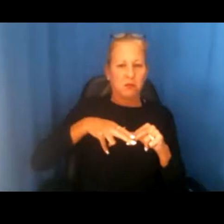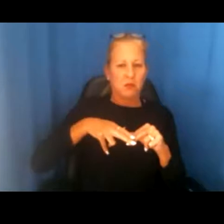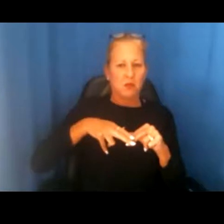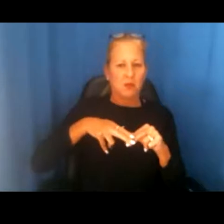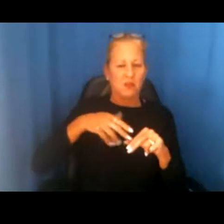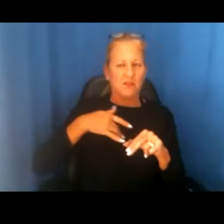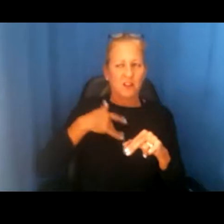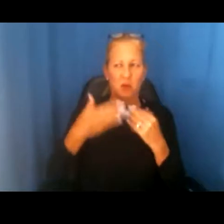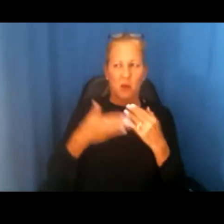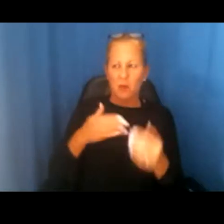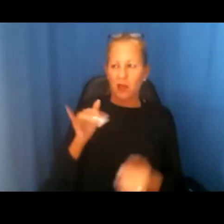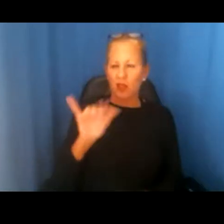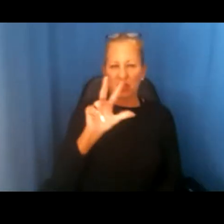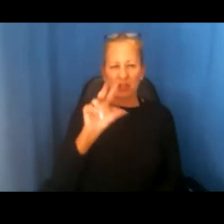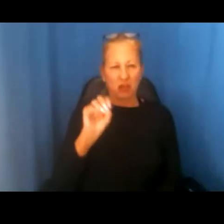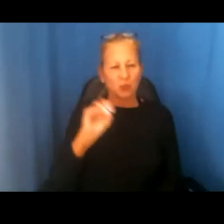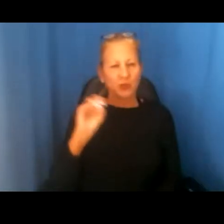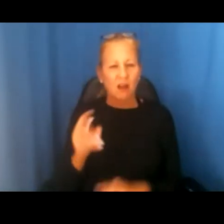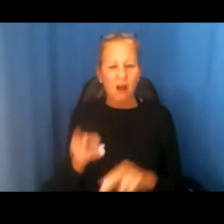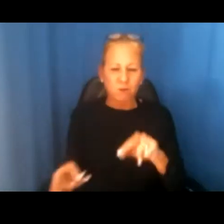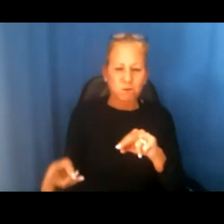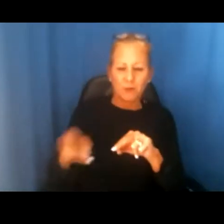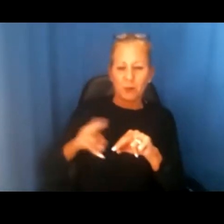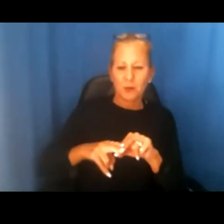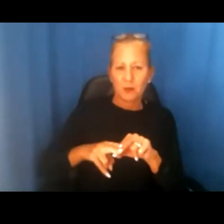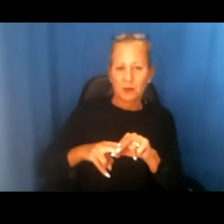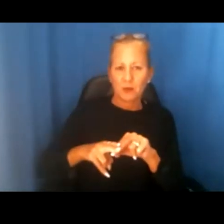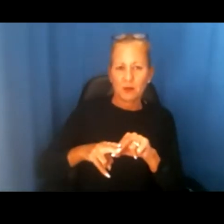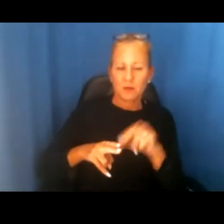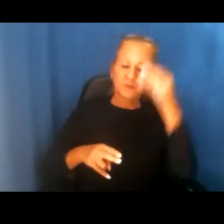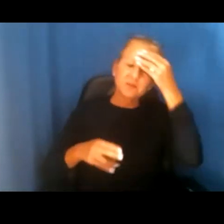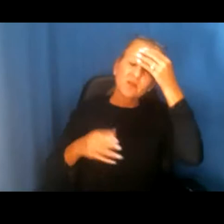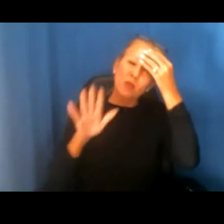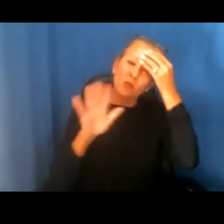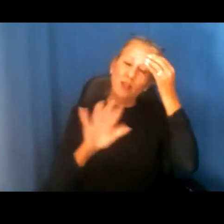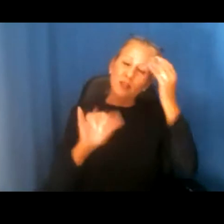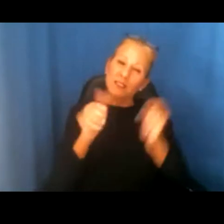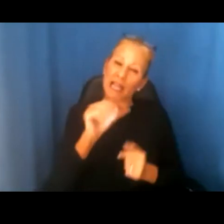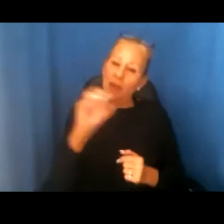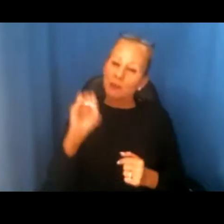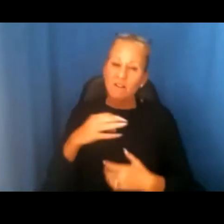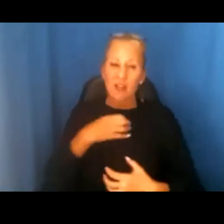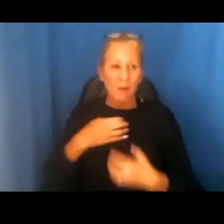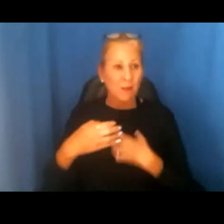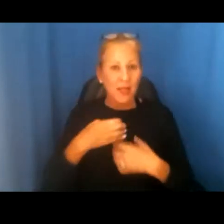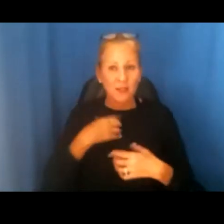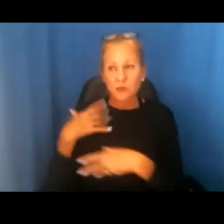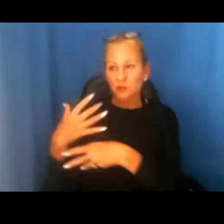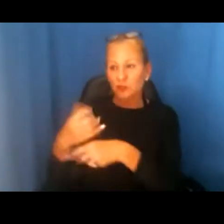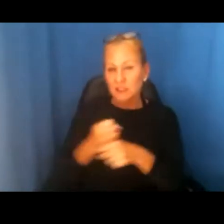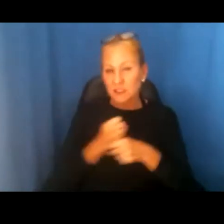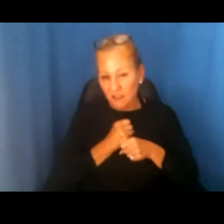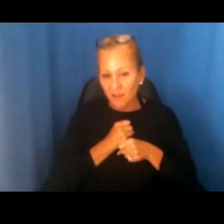of 30% or so. And approximately 10% of the complaints that we receive